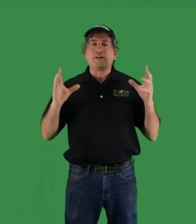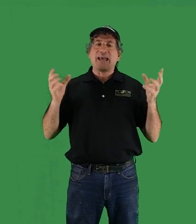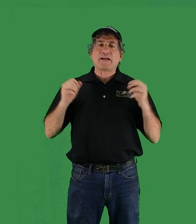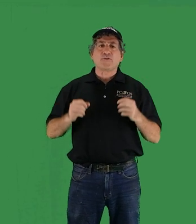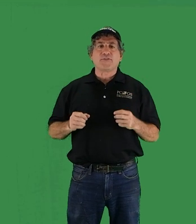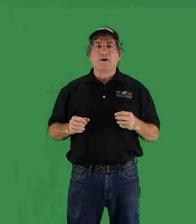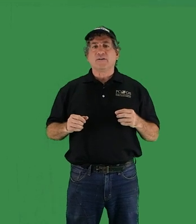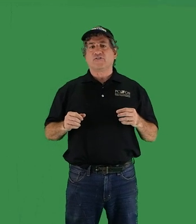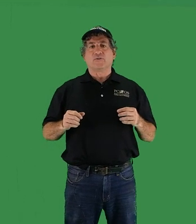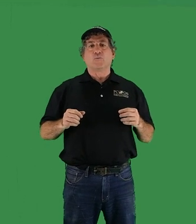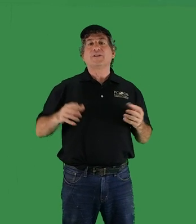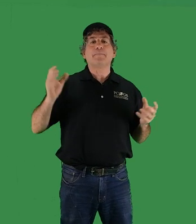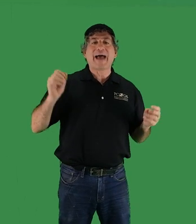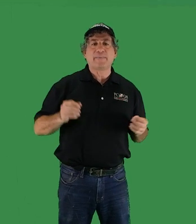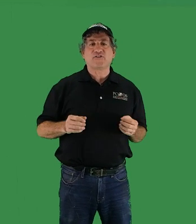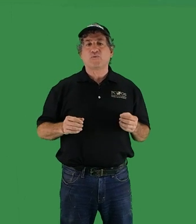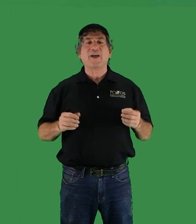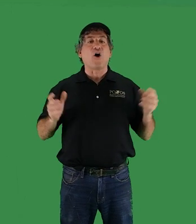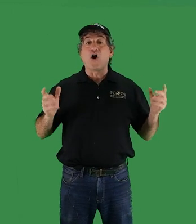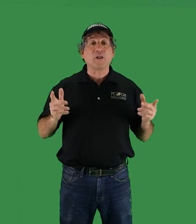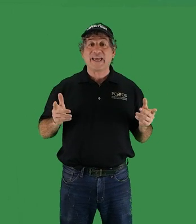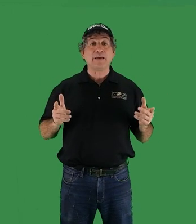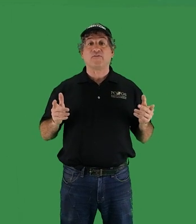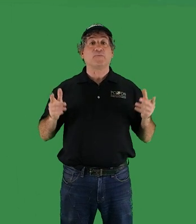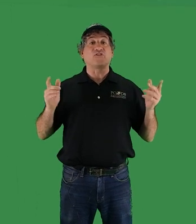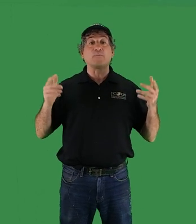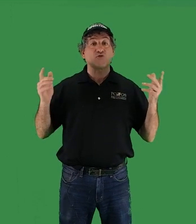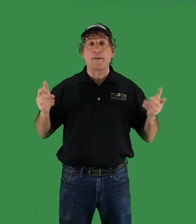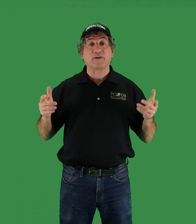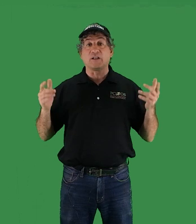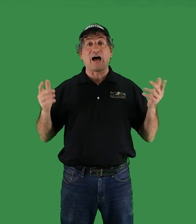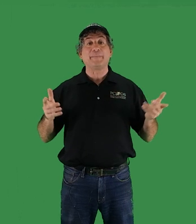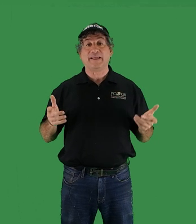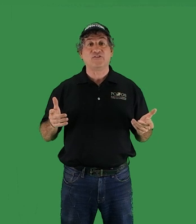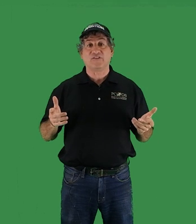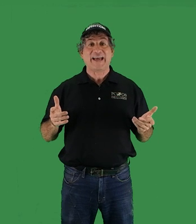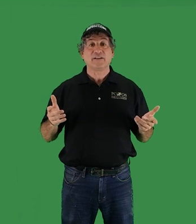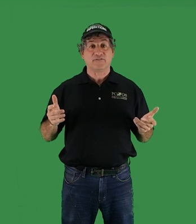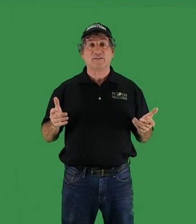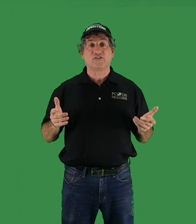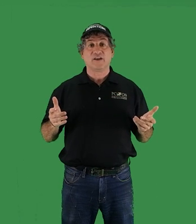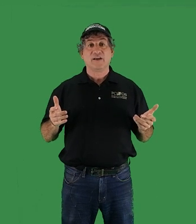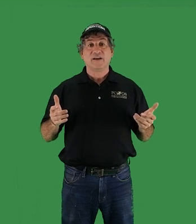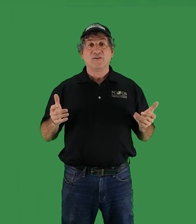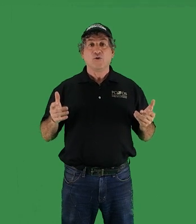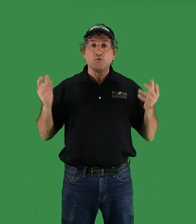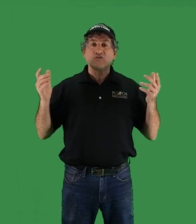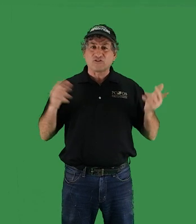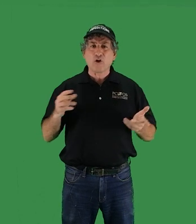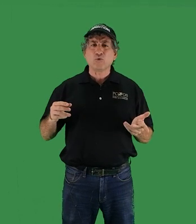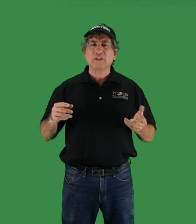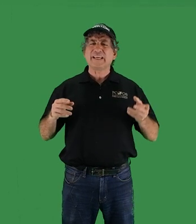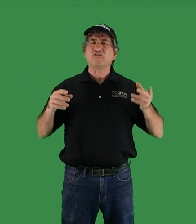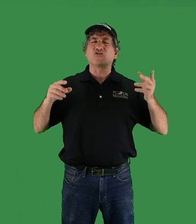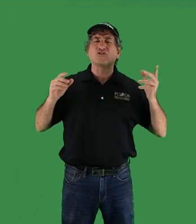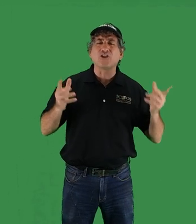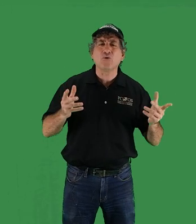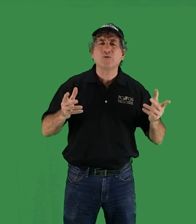Neanderthals or woolly mammoths, we all came from subtropical hominids and elephants who slowly, slowly